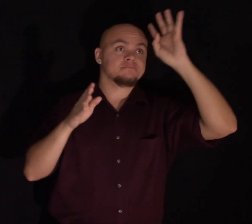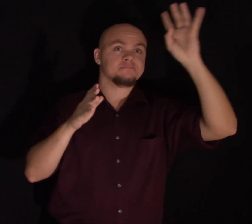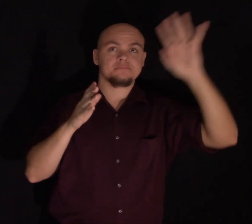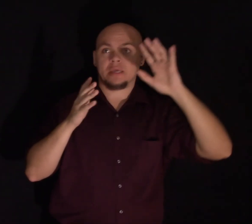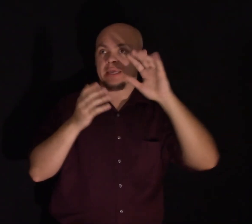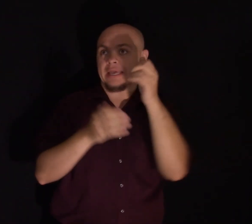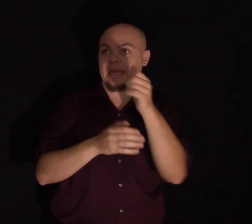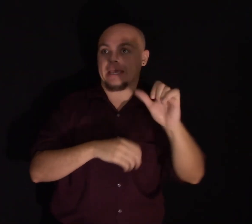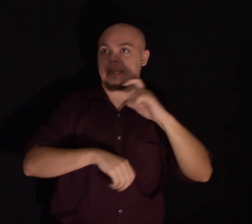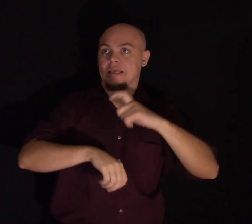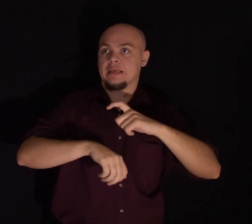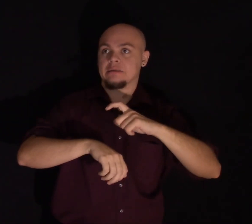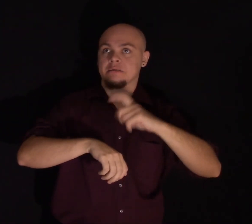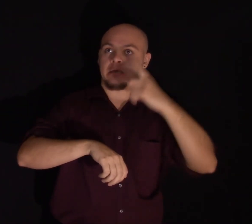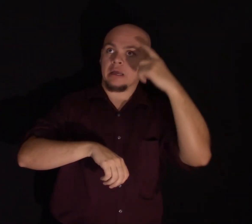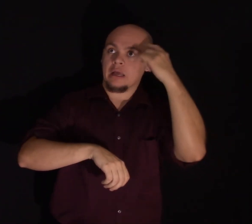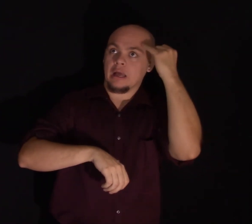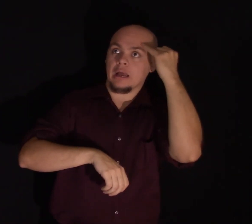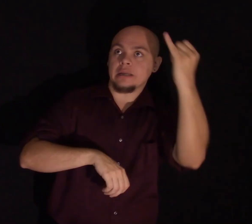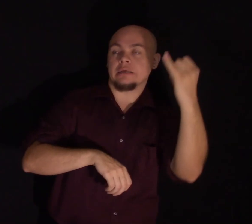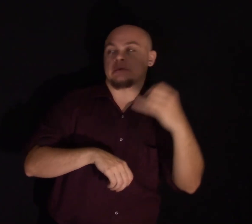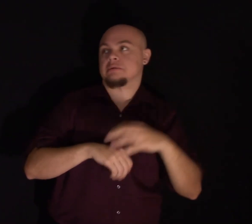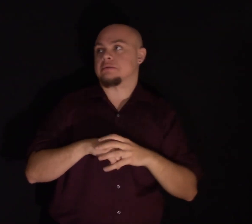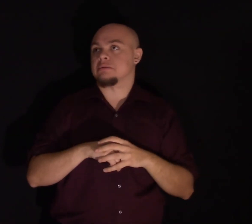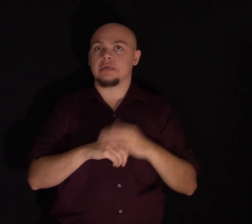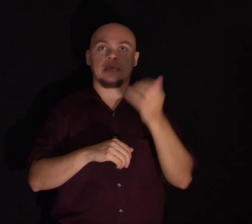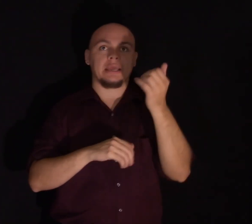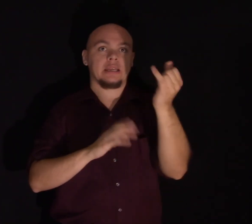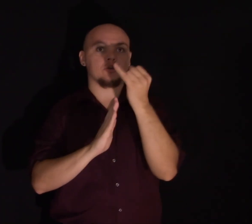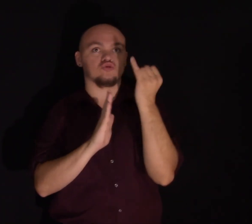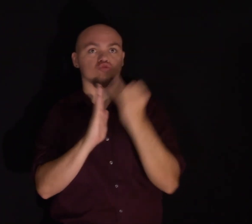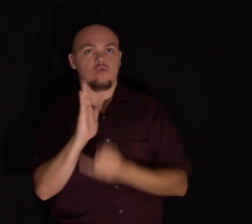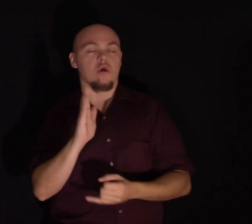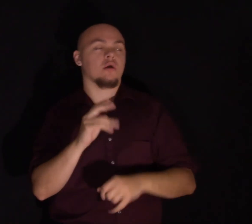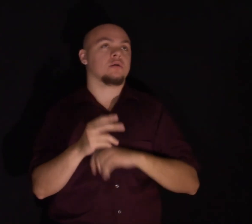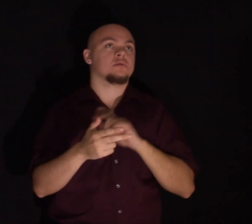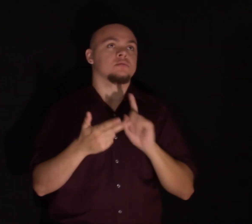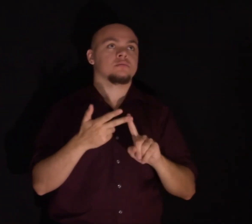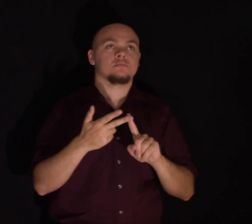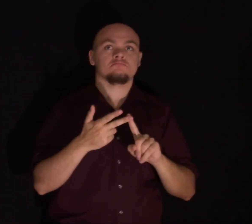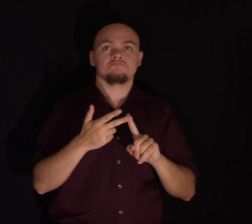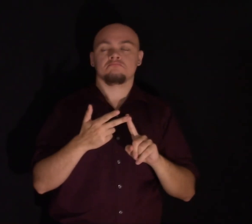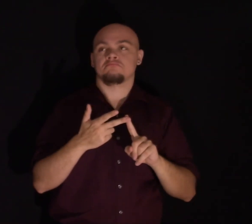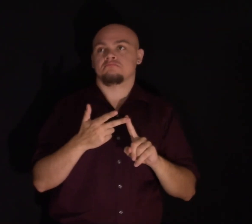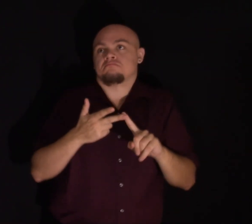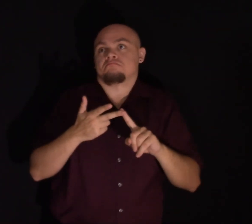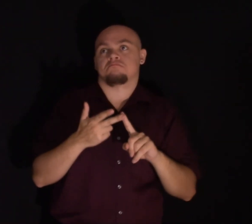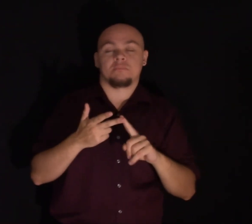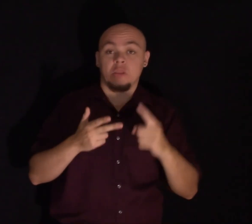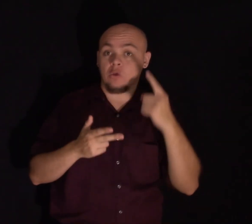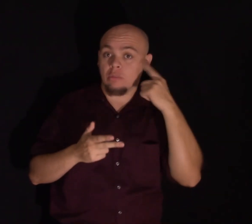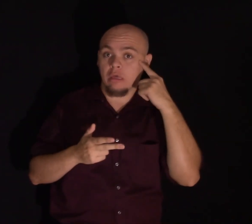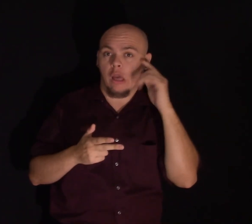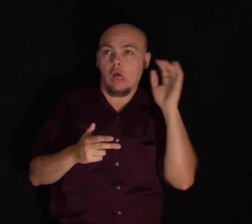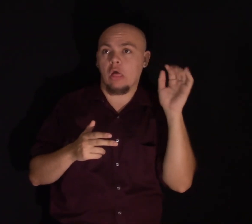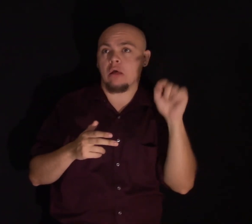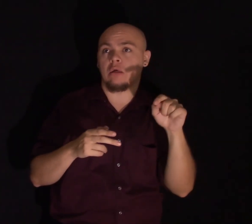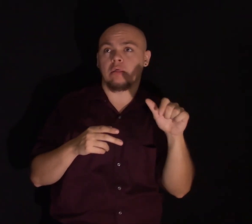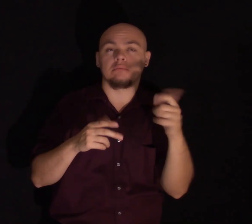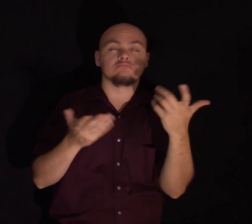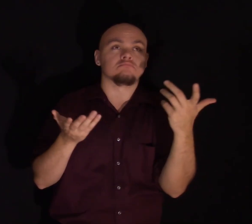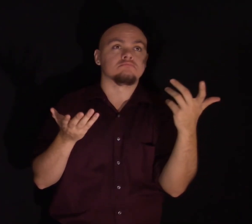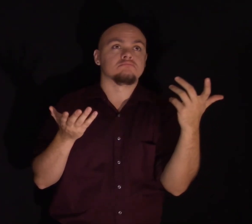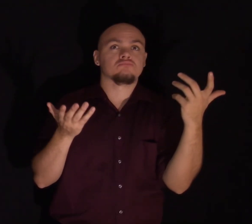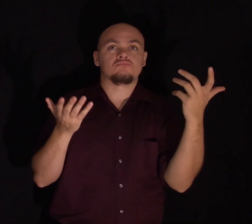Any idea, any drawing, any doodle, any, even if you think this is crackers, you know,